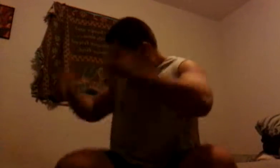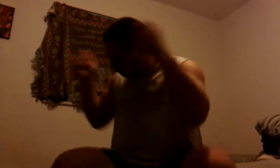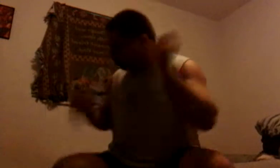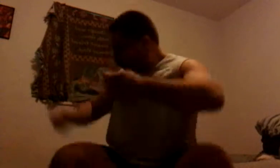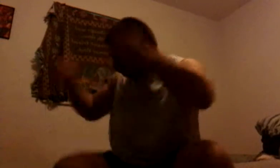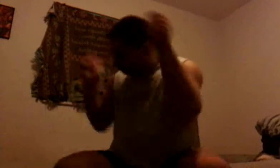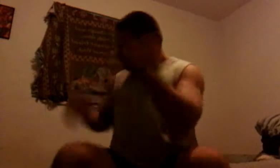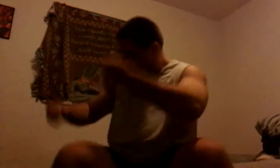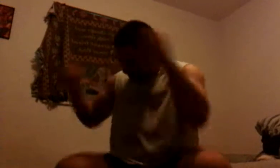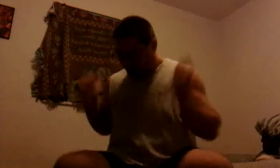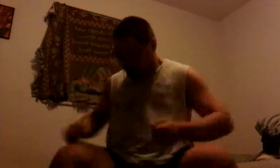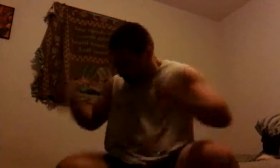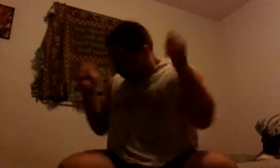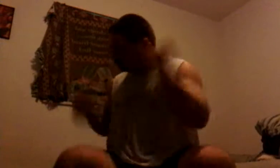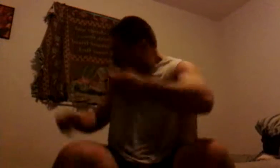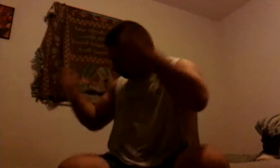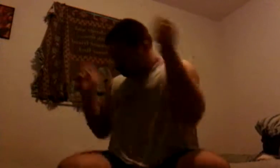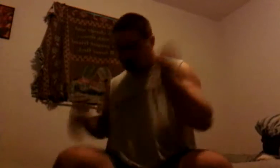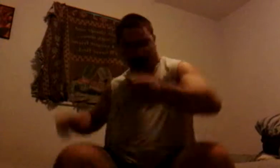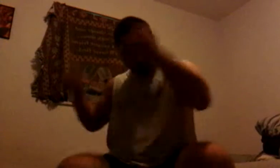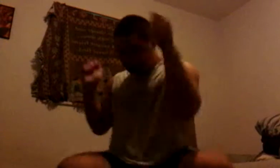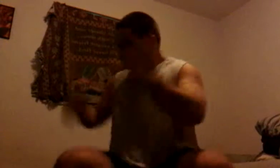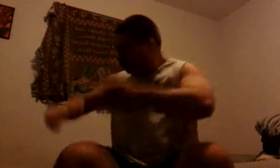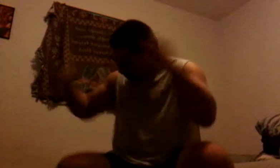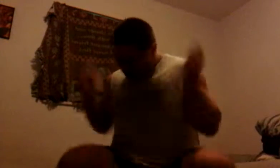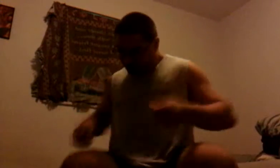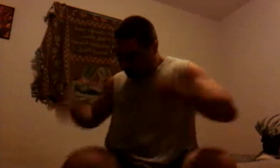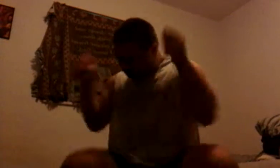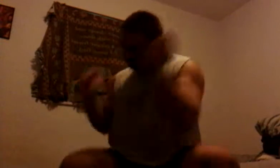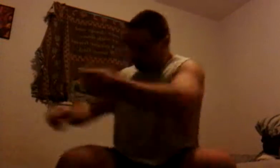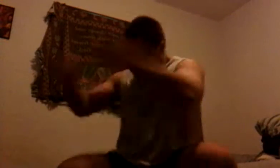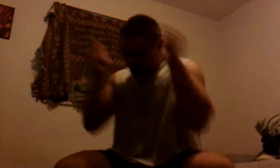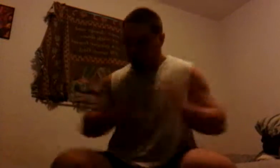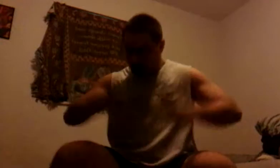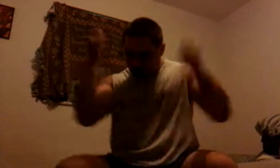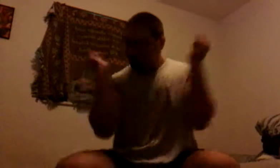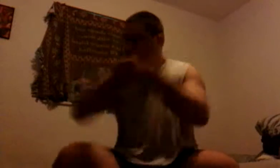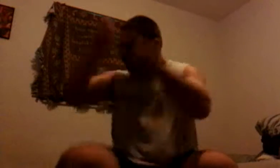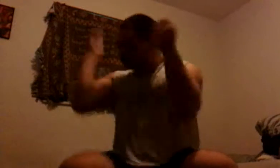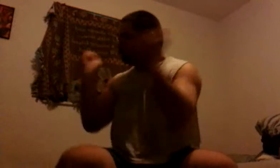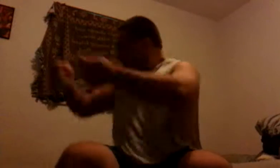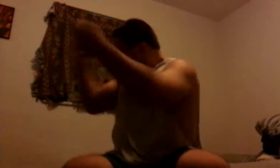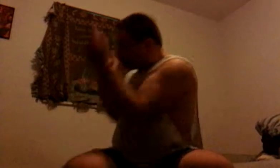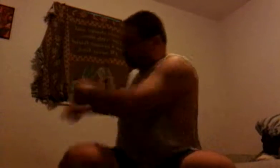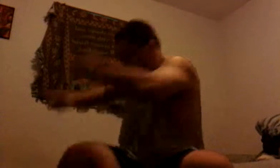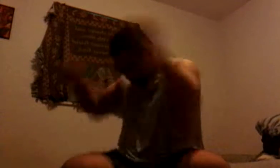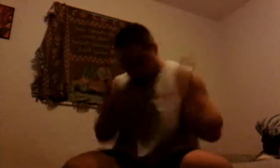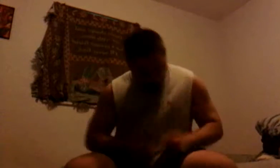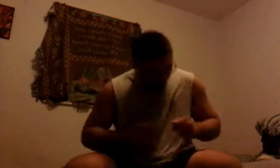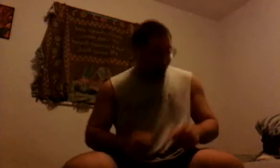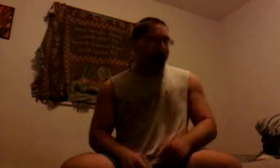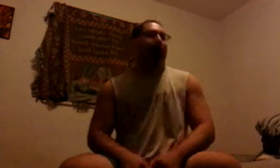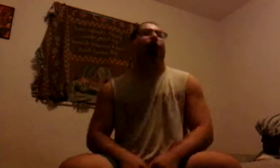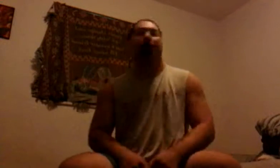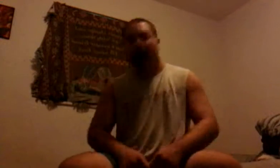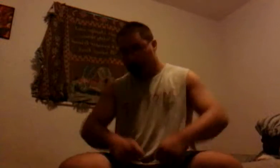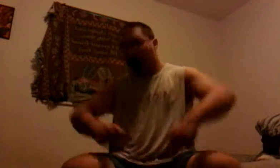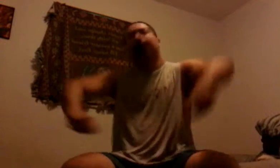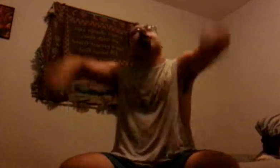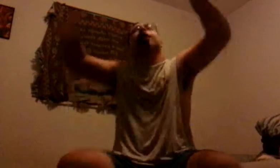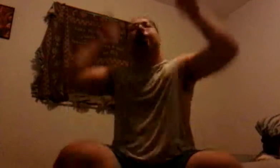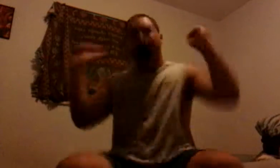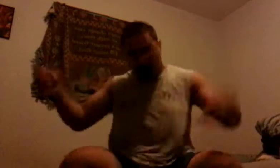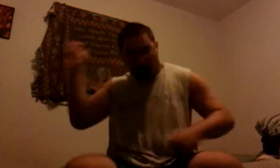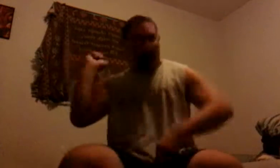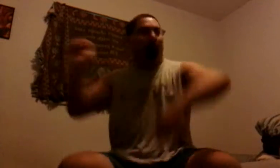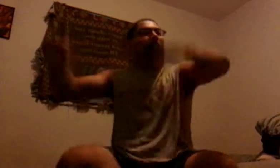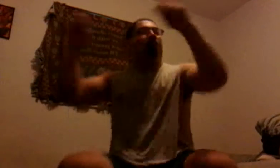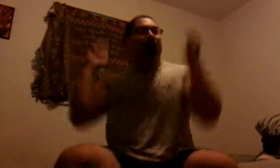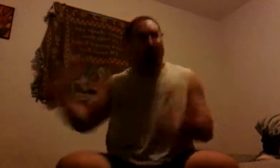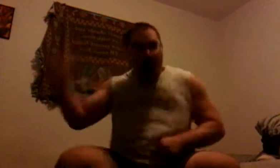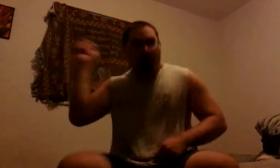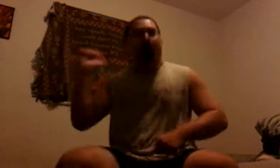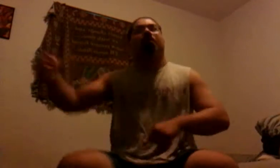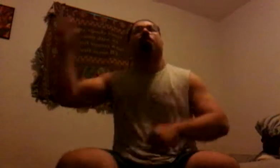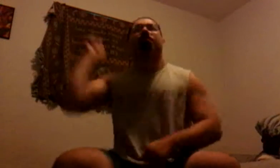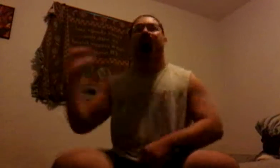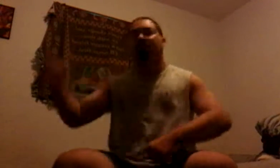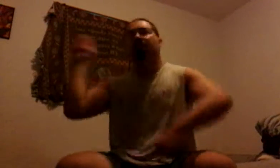There's only someone fuckin' hangin' on Didn't anybody help me make sense about time? Now the